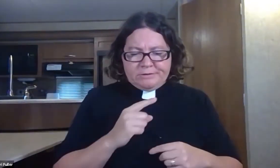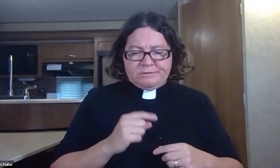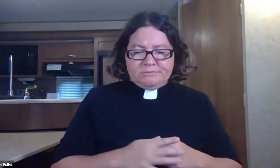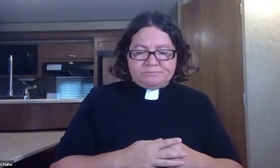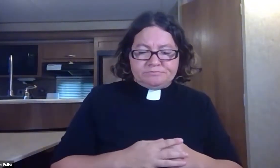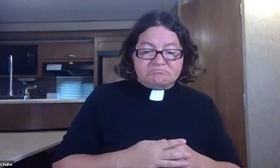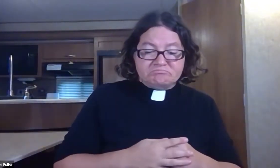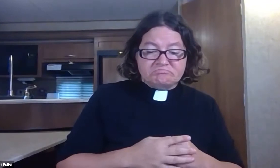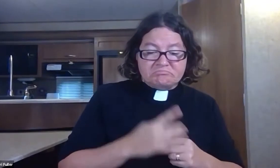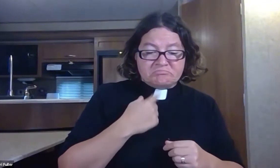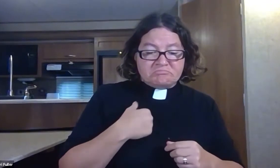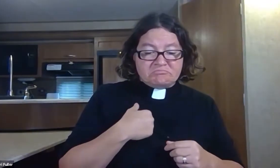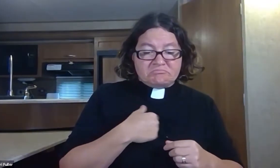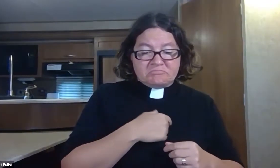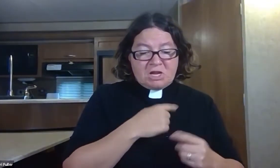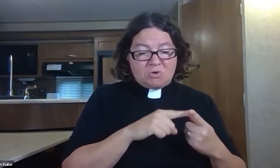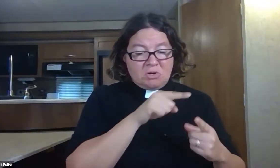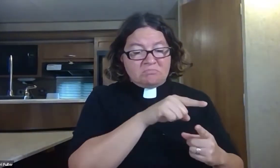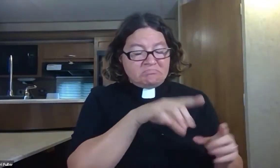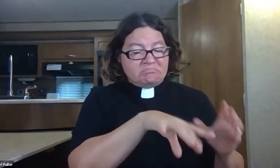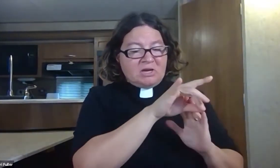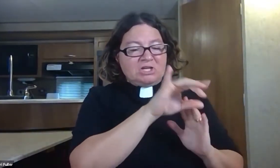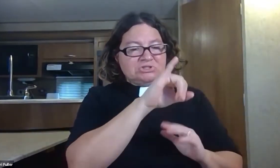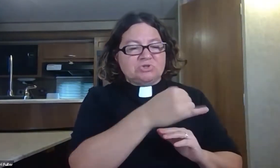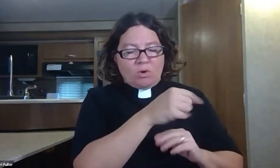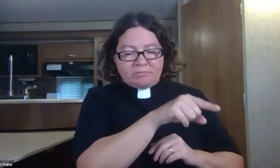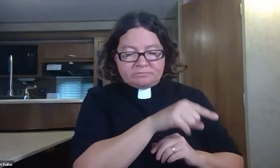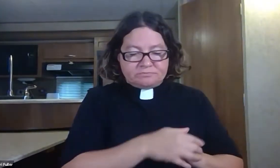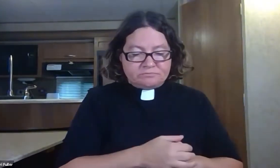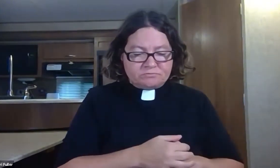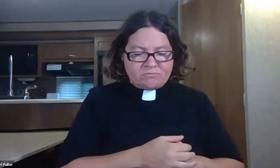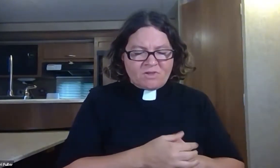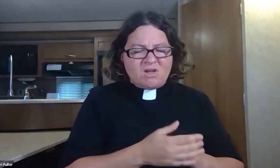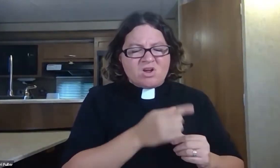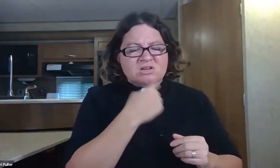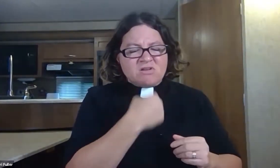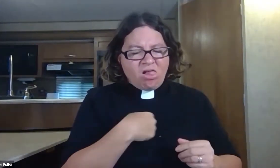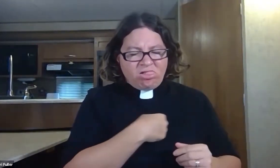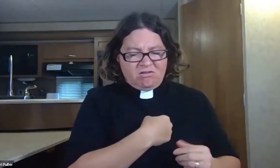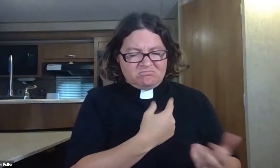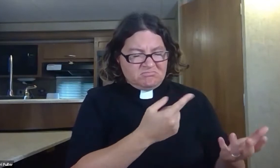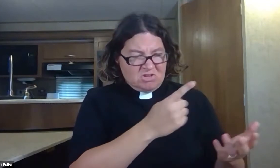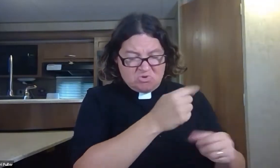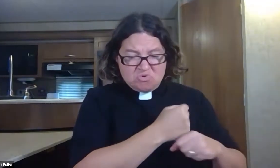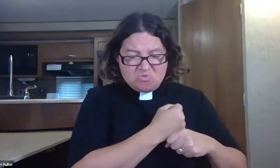we might learn who is to blame for what is happening. They cast lots,